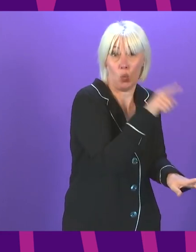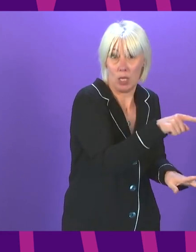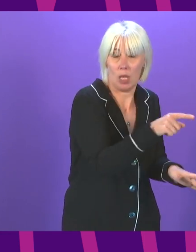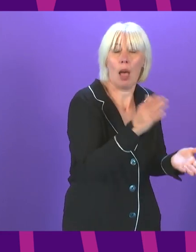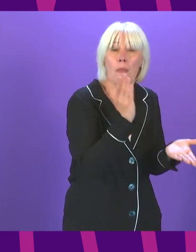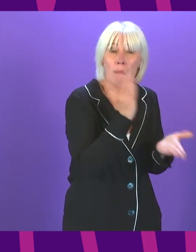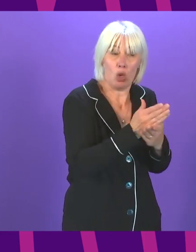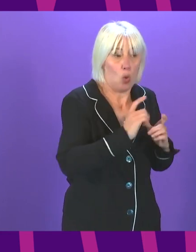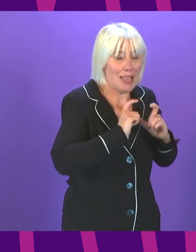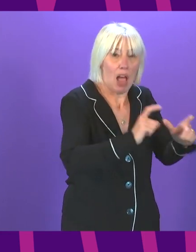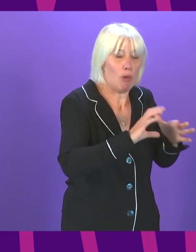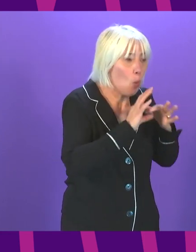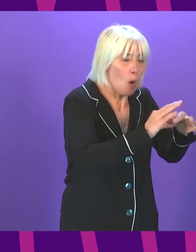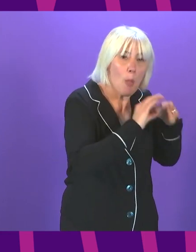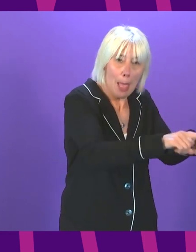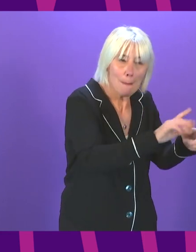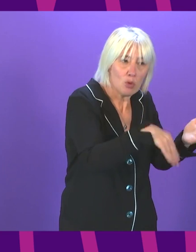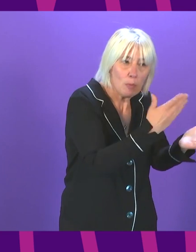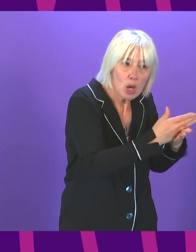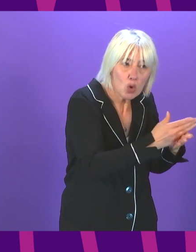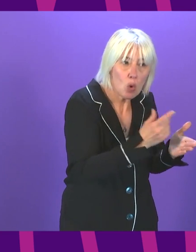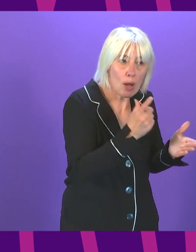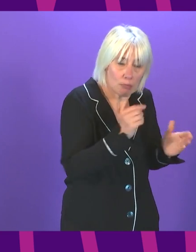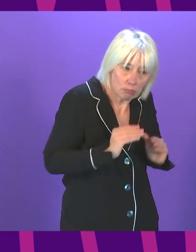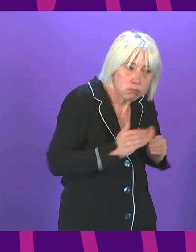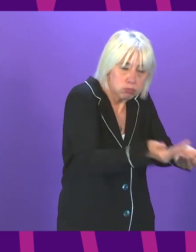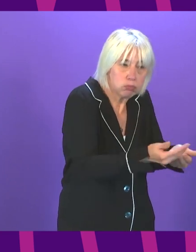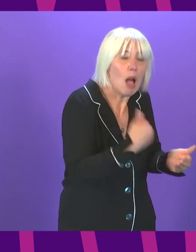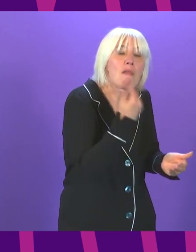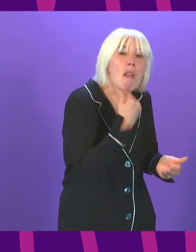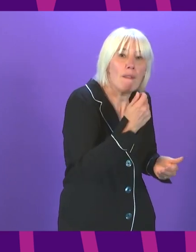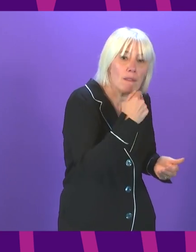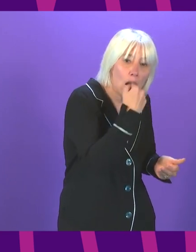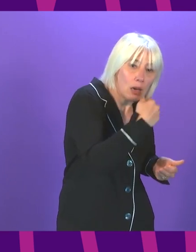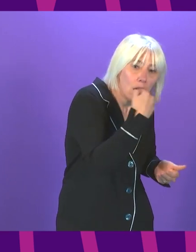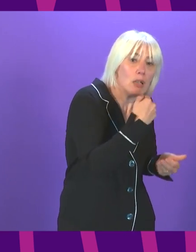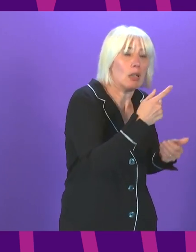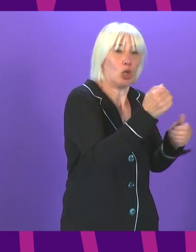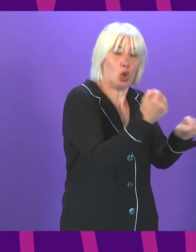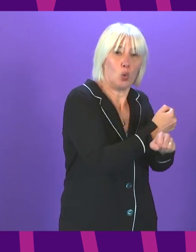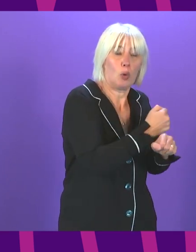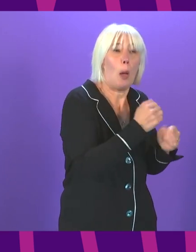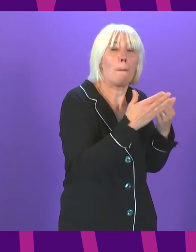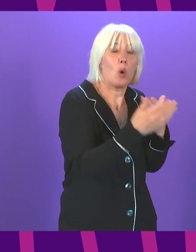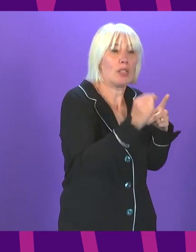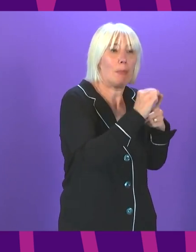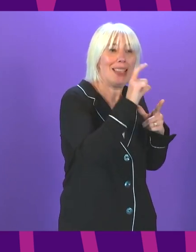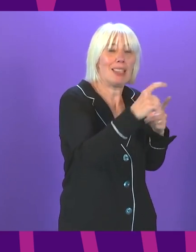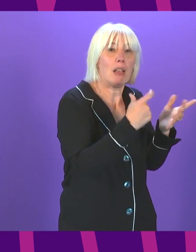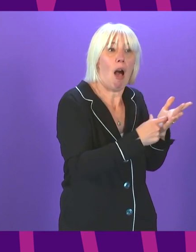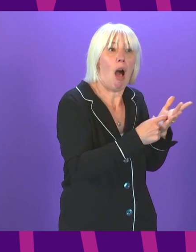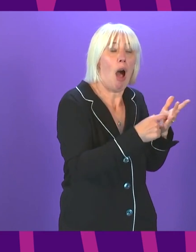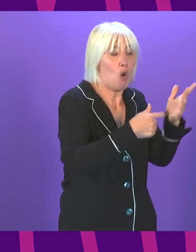to work to make sure that capacity is there. As I think I said earlier on, most people get their PCR tests back